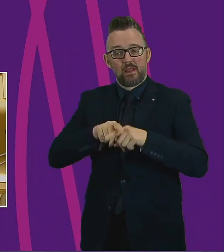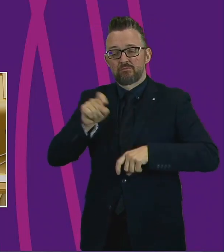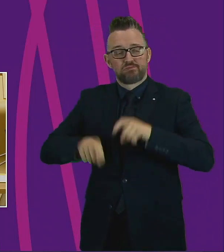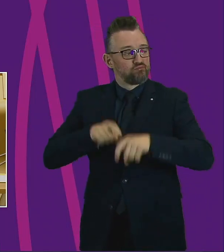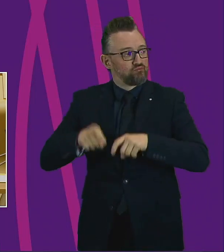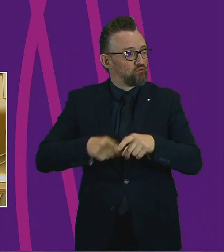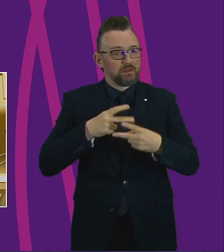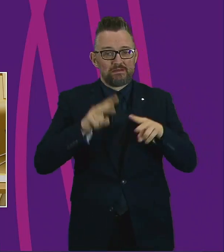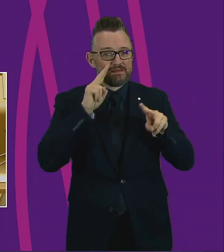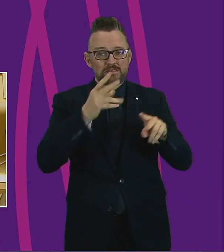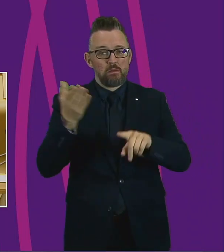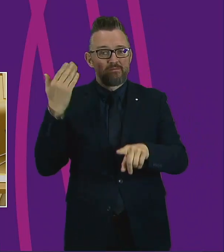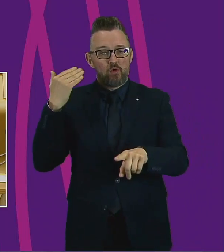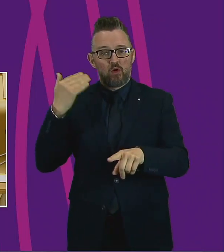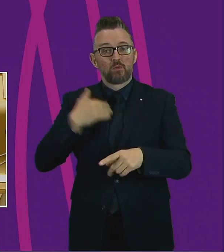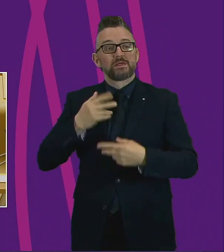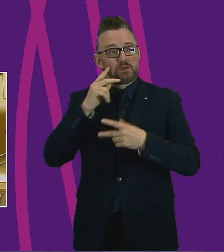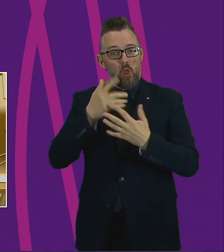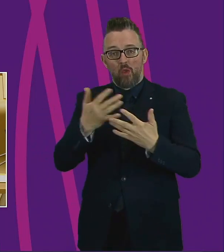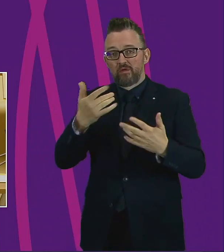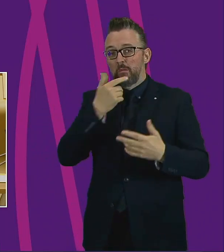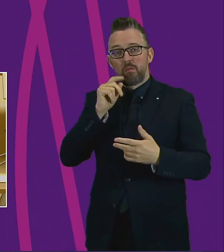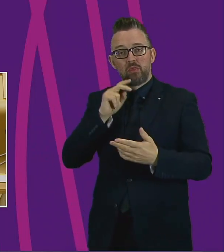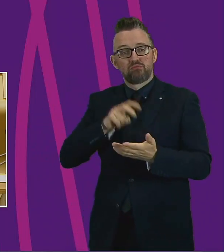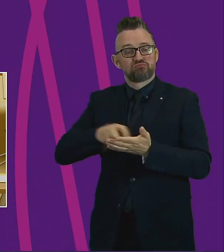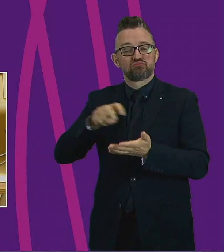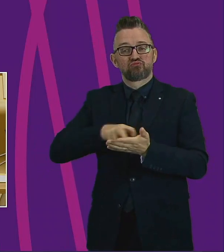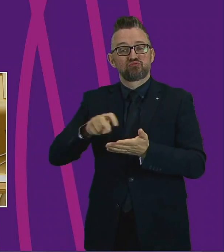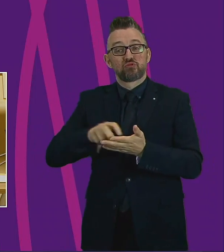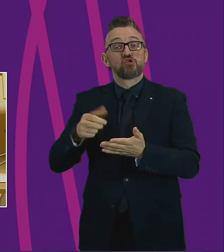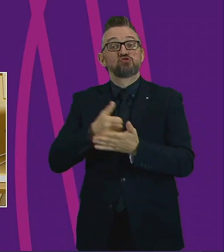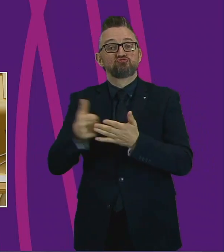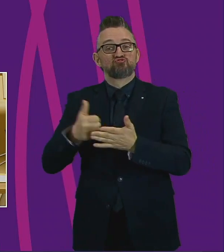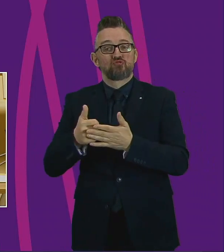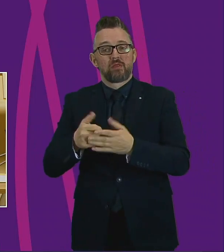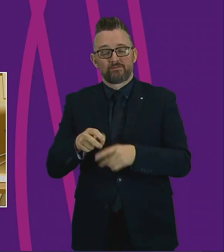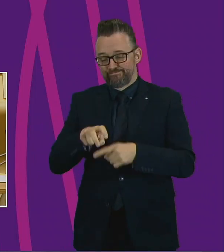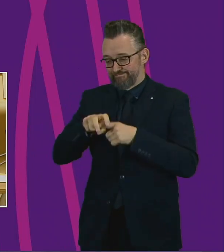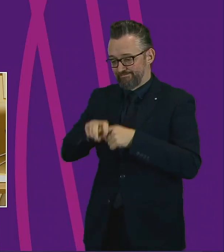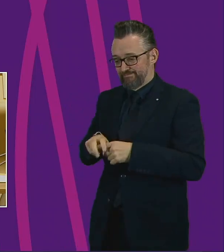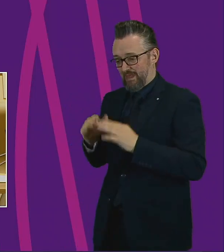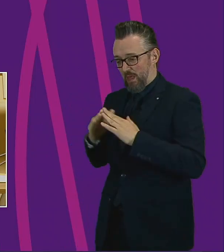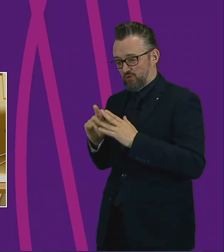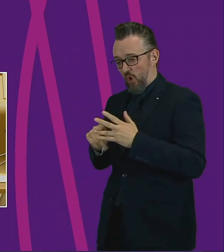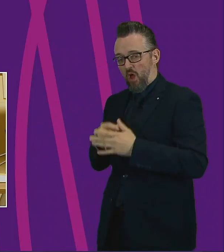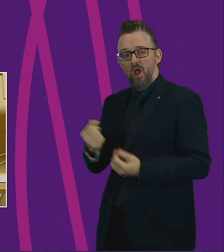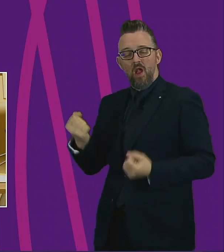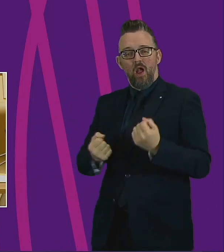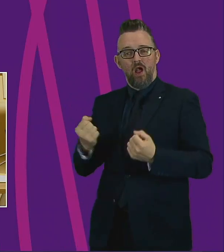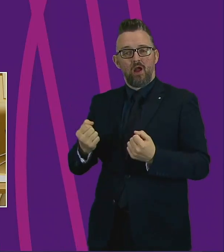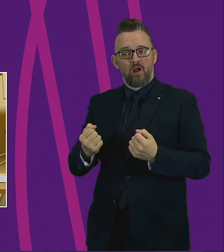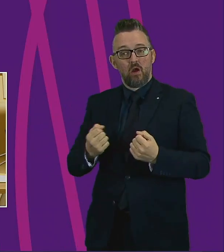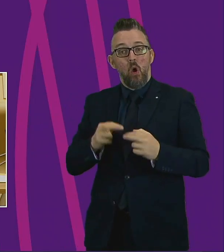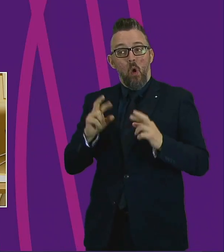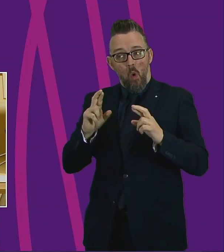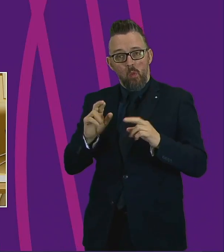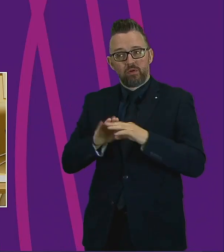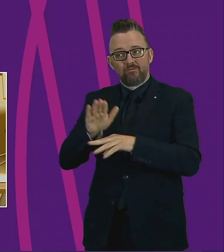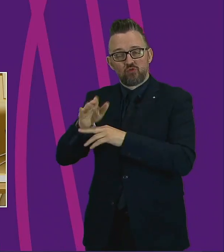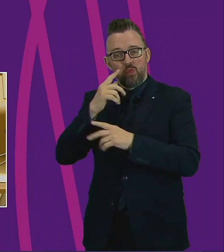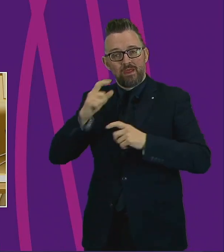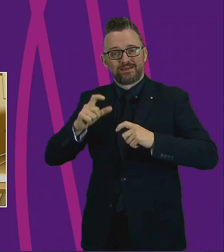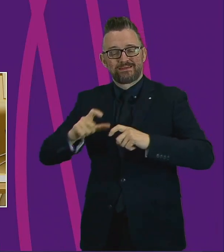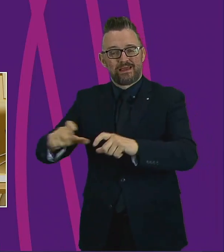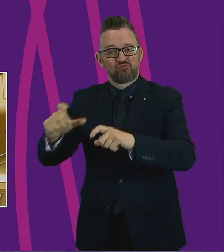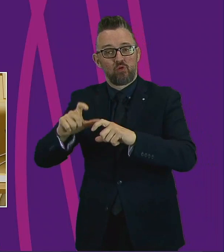I've seen lots of people out and about who would otherwise have been indoors or in their cars and I hope they keep it up because they'll have